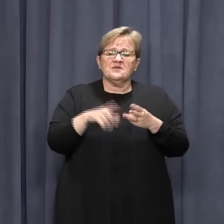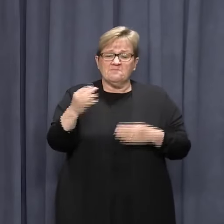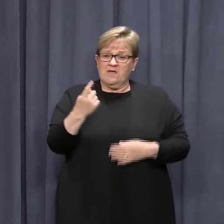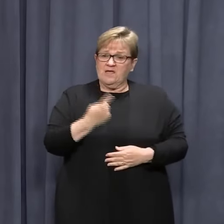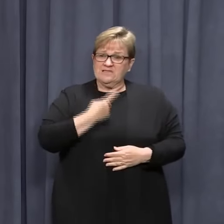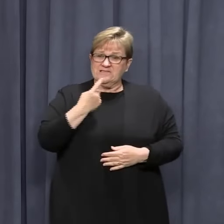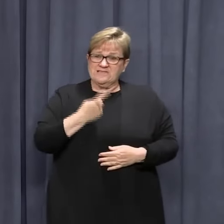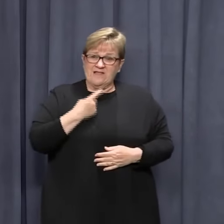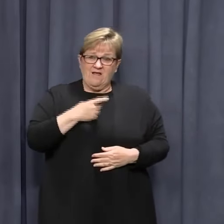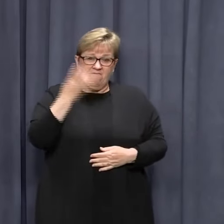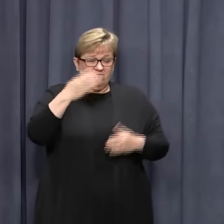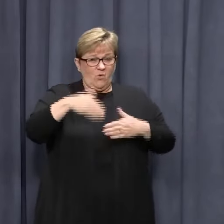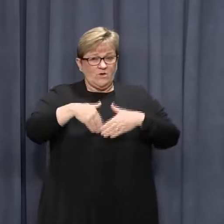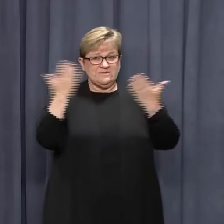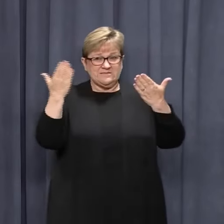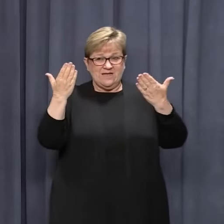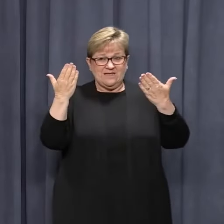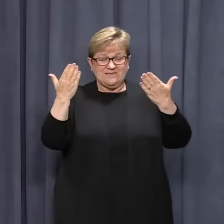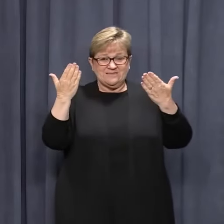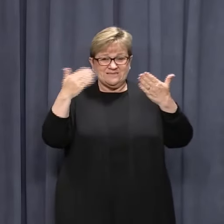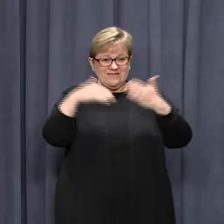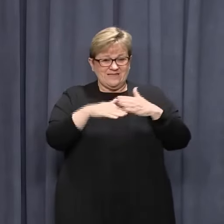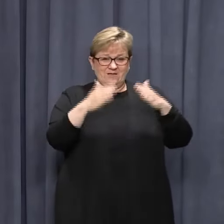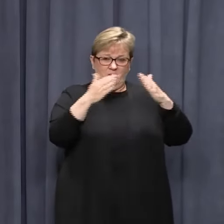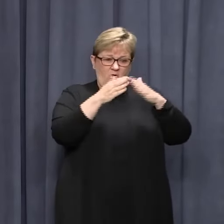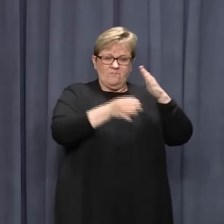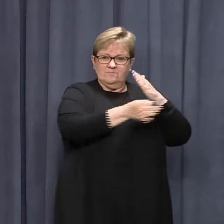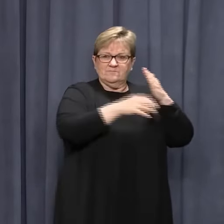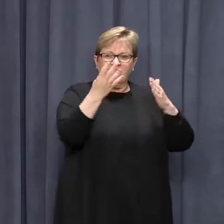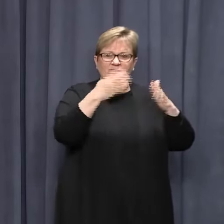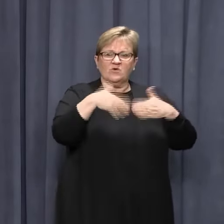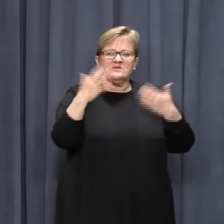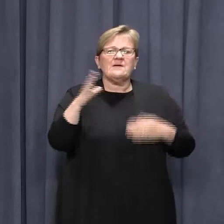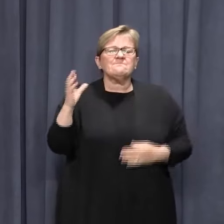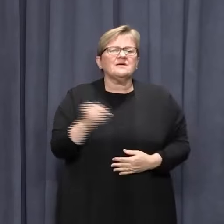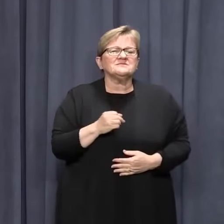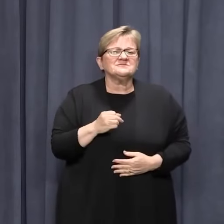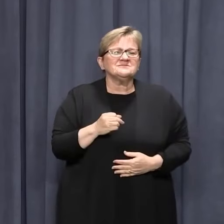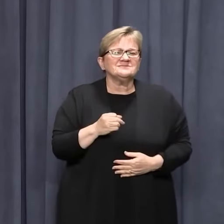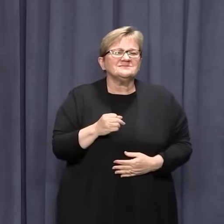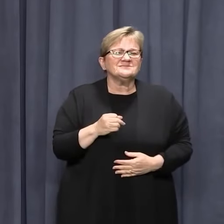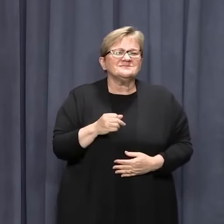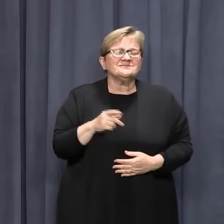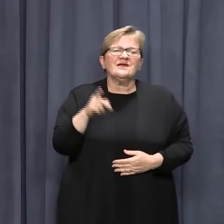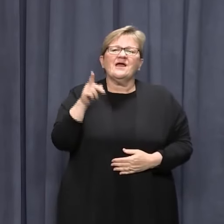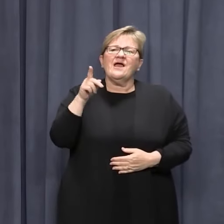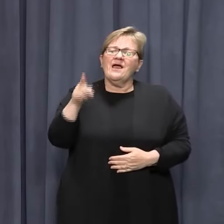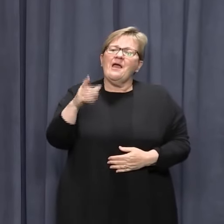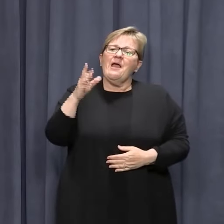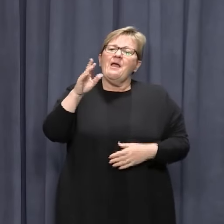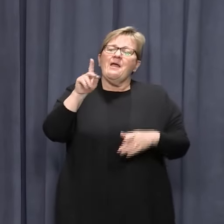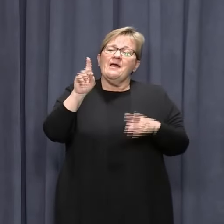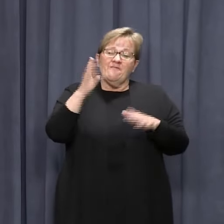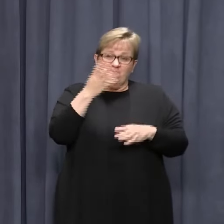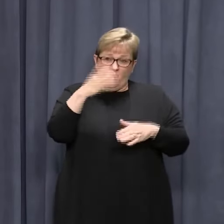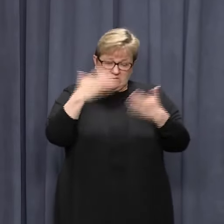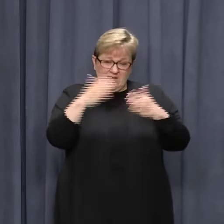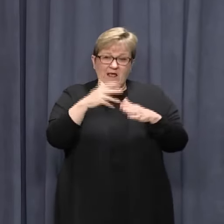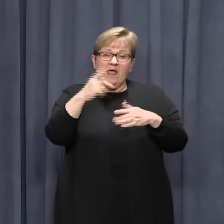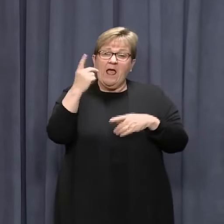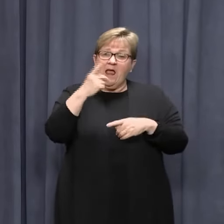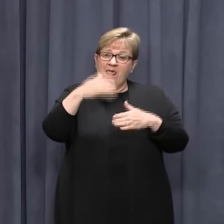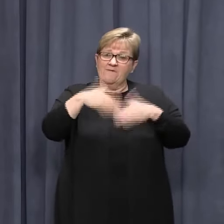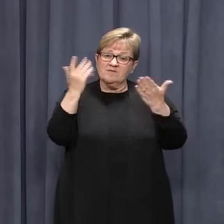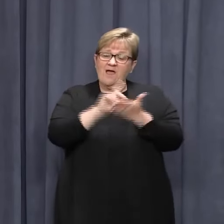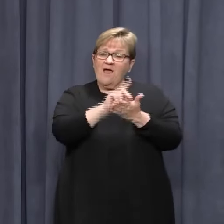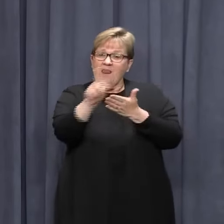self-quarantine for 14 days in a suitable approved premise and they must present for a COVID test on day 11.